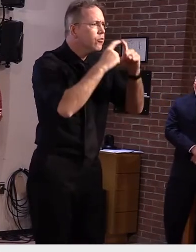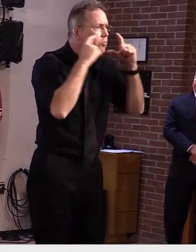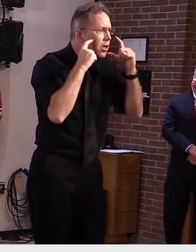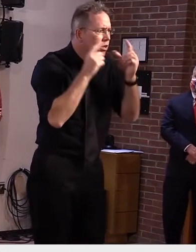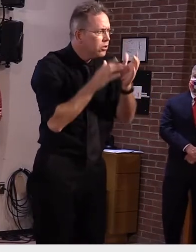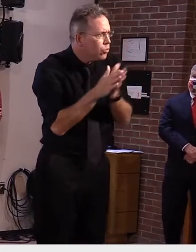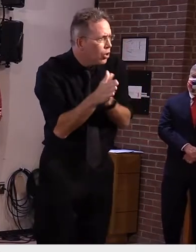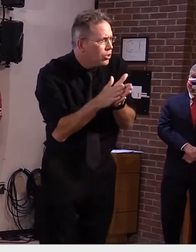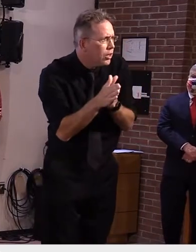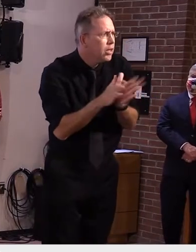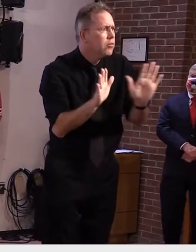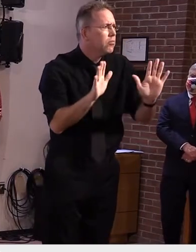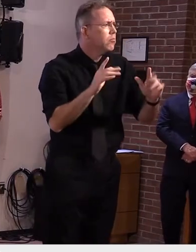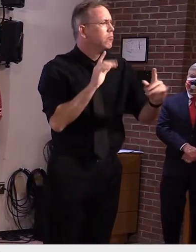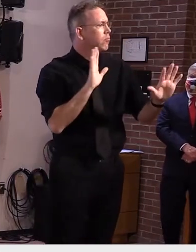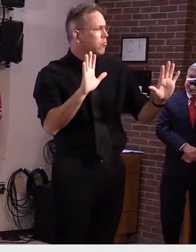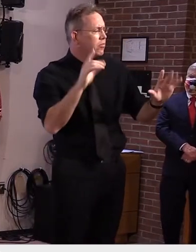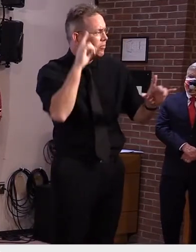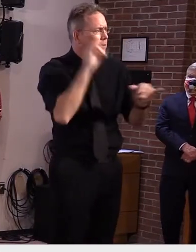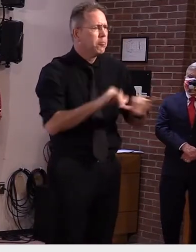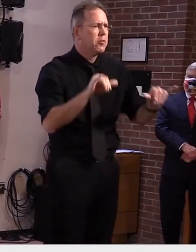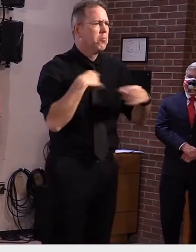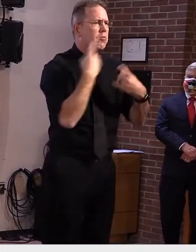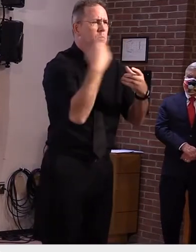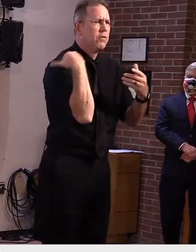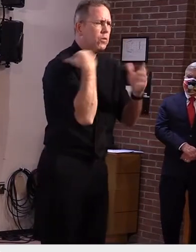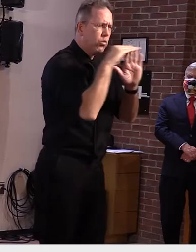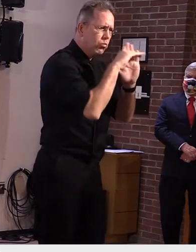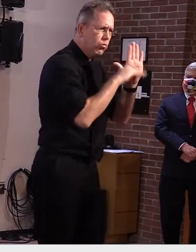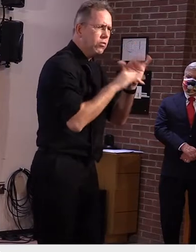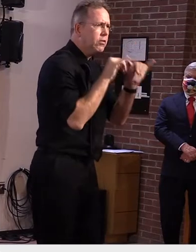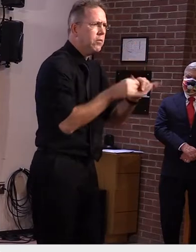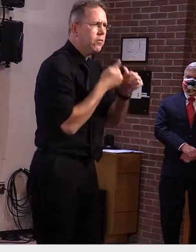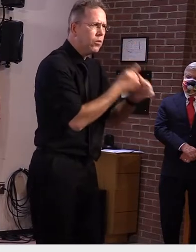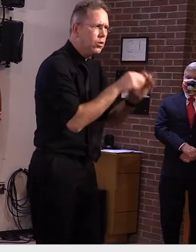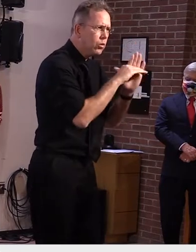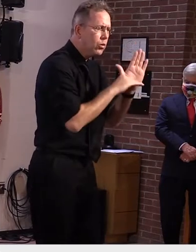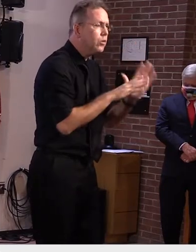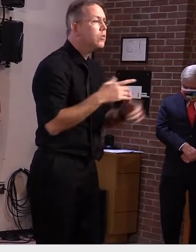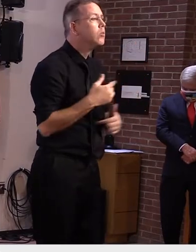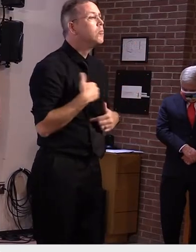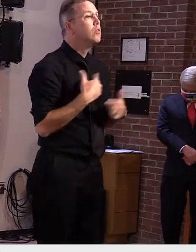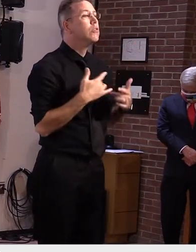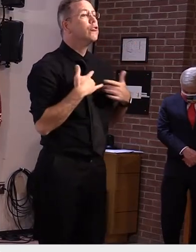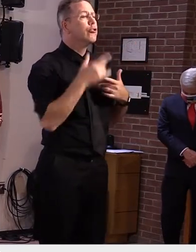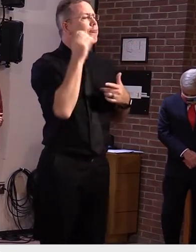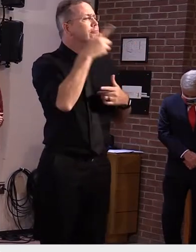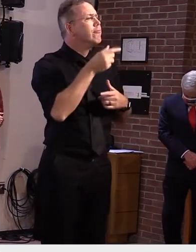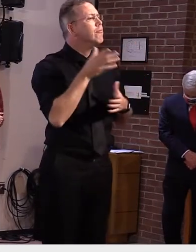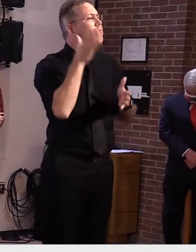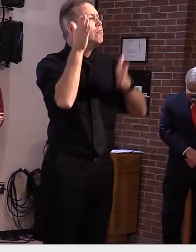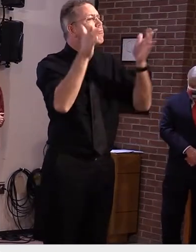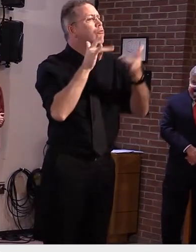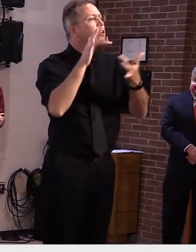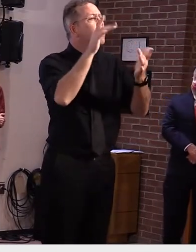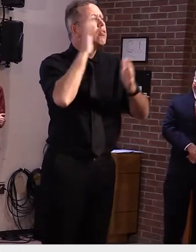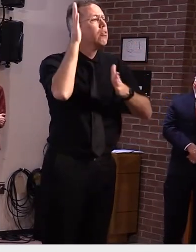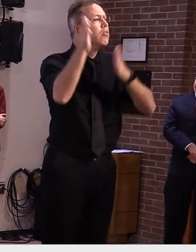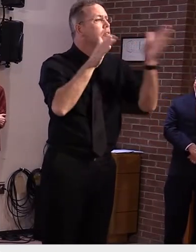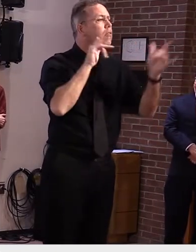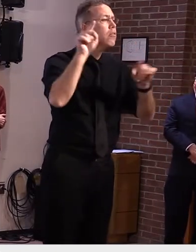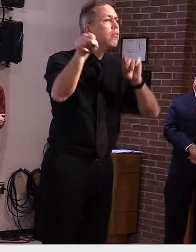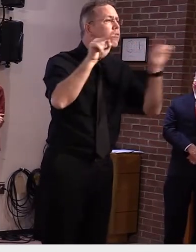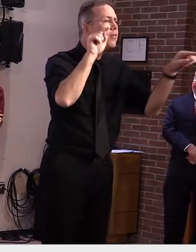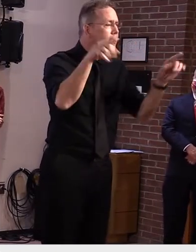I want to share our concerns about travel as well, especially with the fall and winter holiday season coming. Unfortunately, the latest